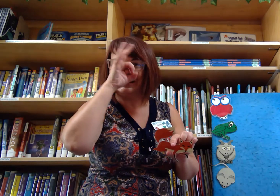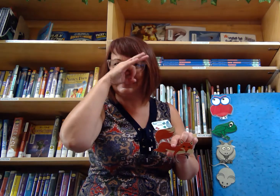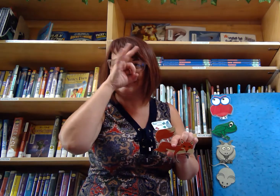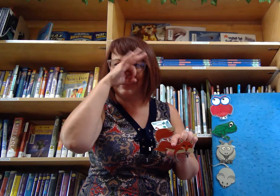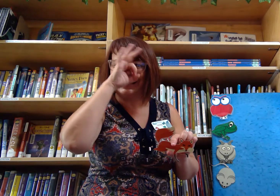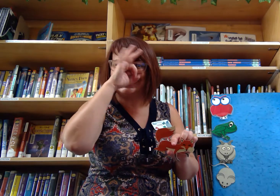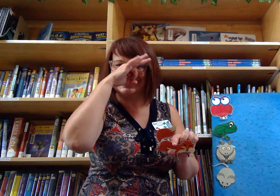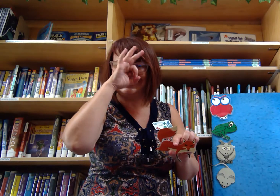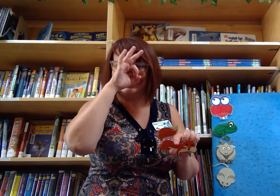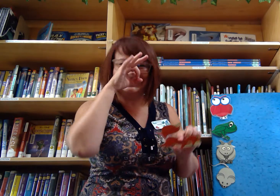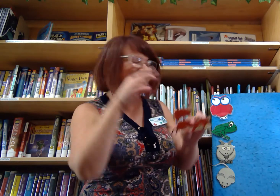Fox.